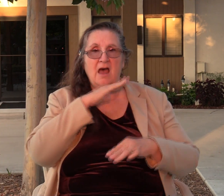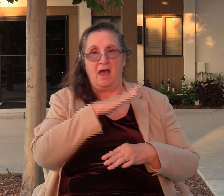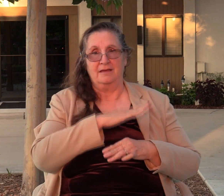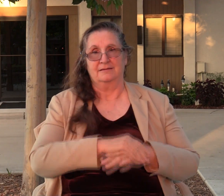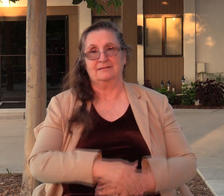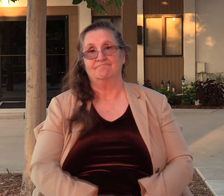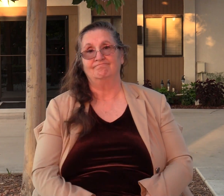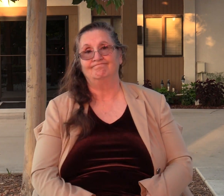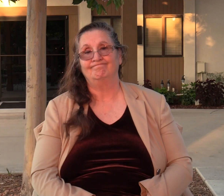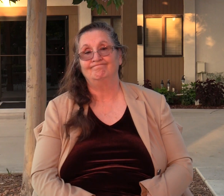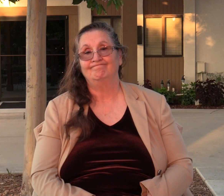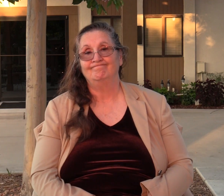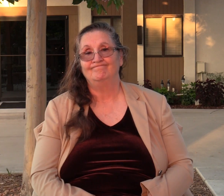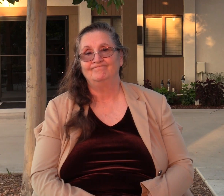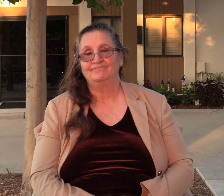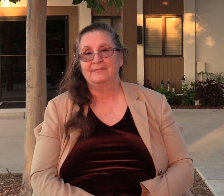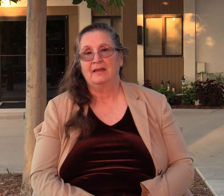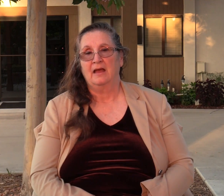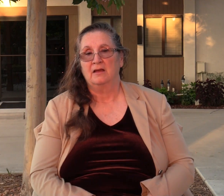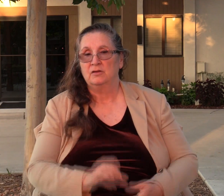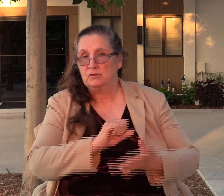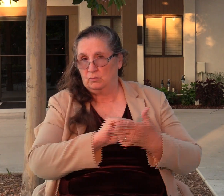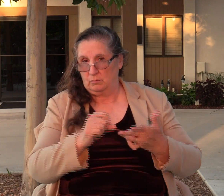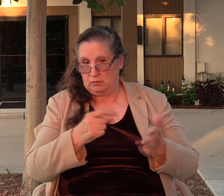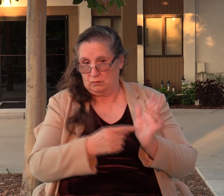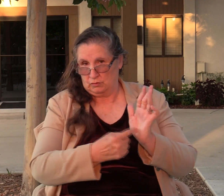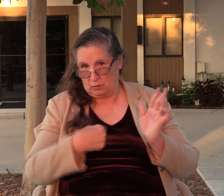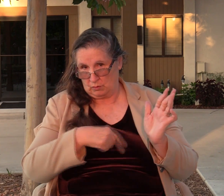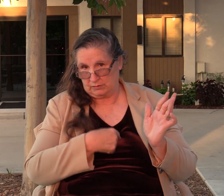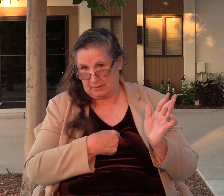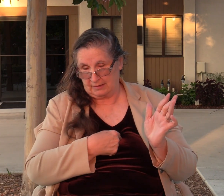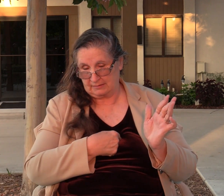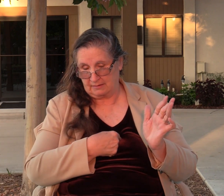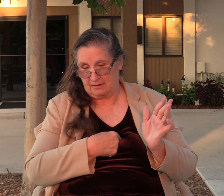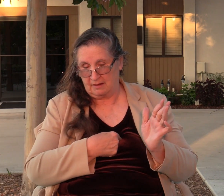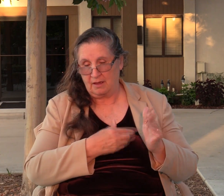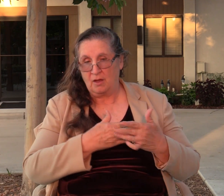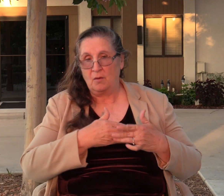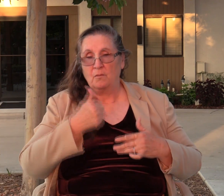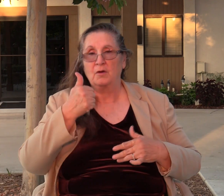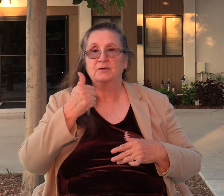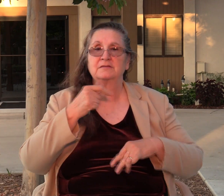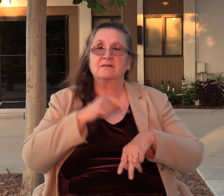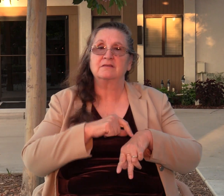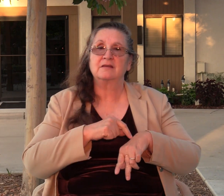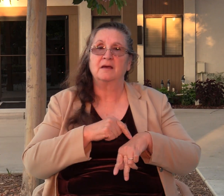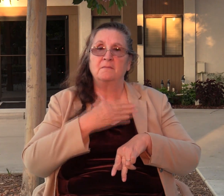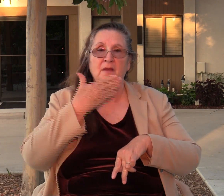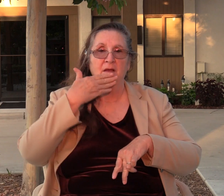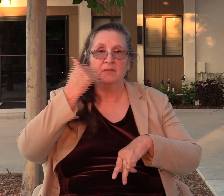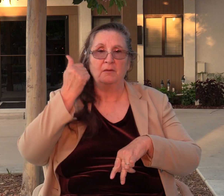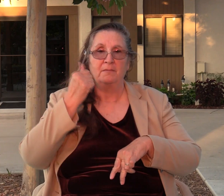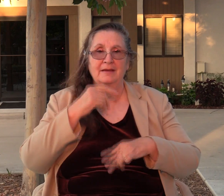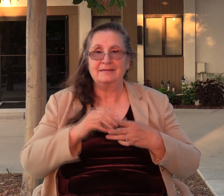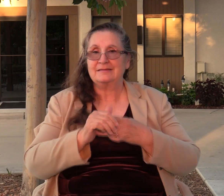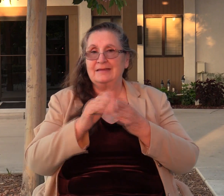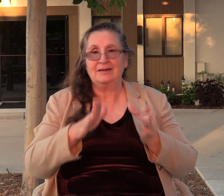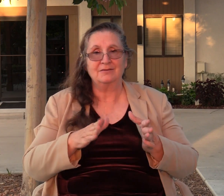And I think the scripture shows us that most of the time, you know, the best leaders never really wanted or